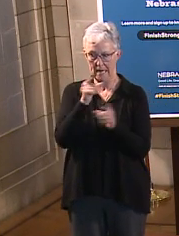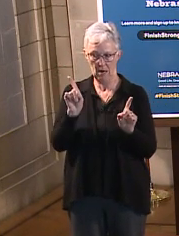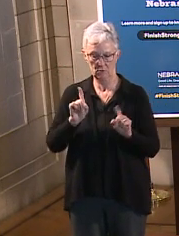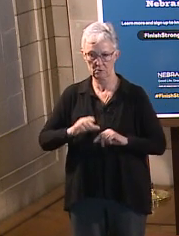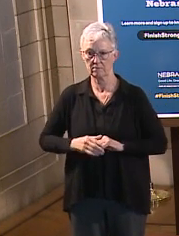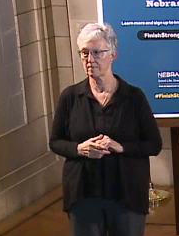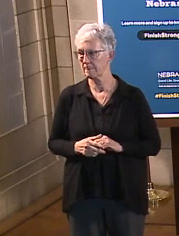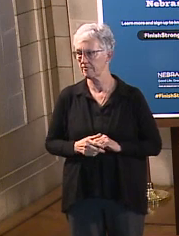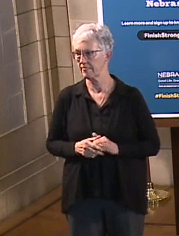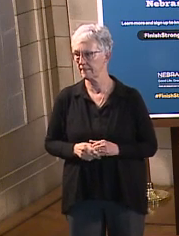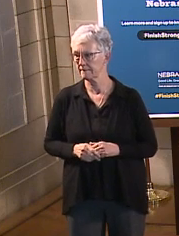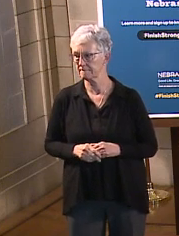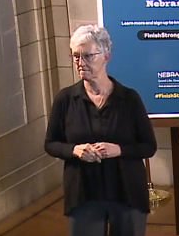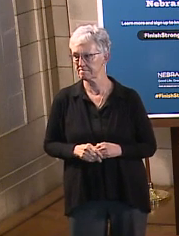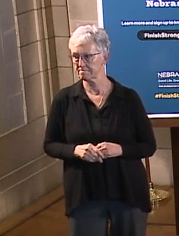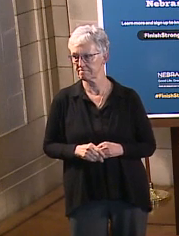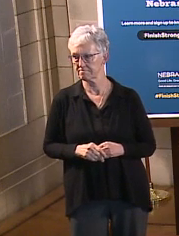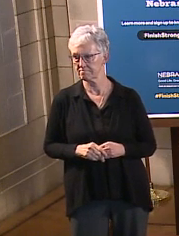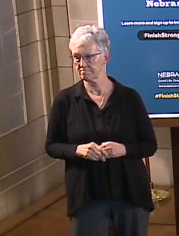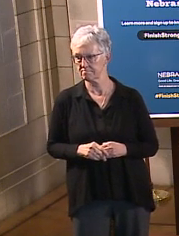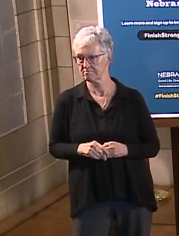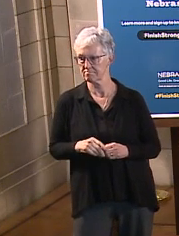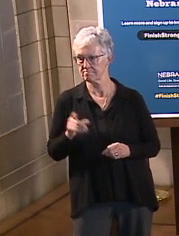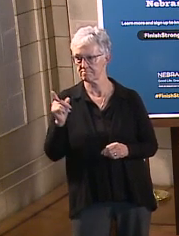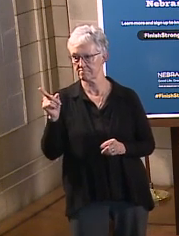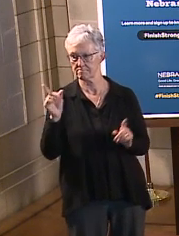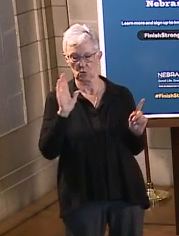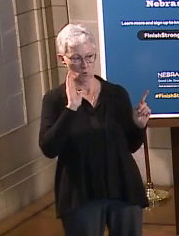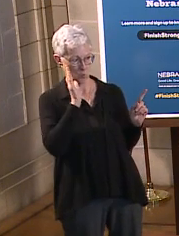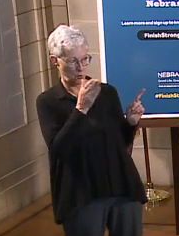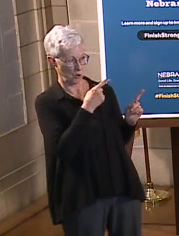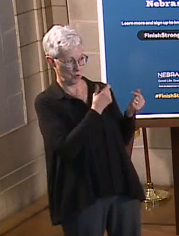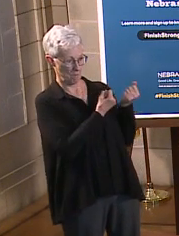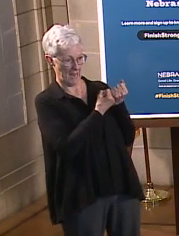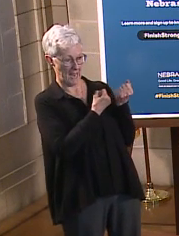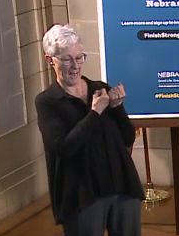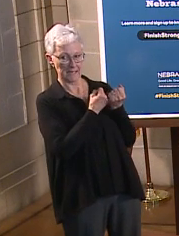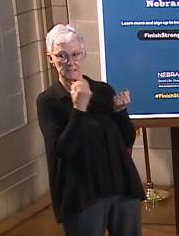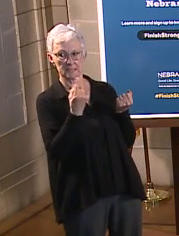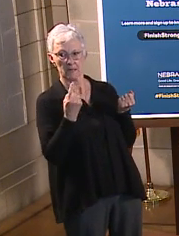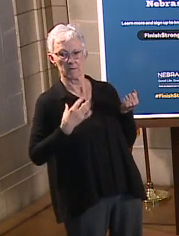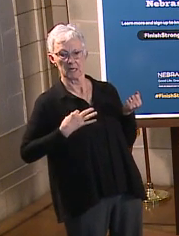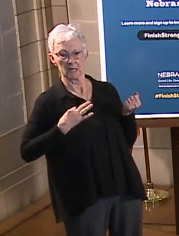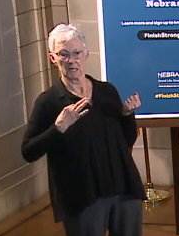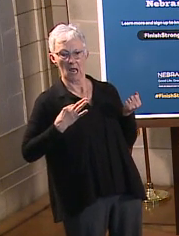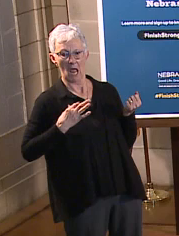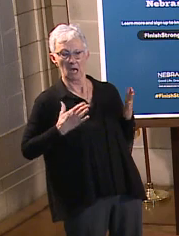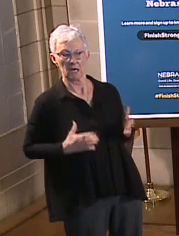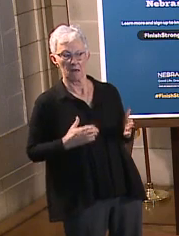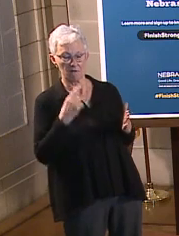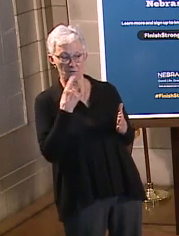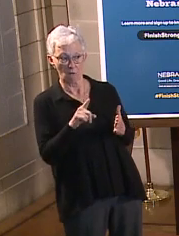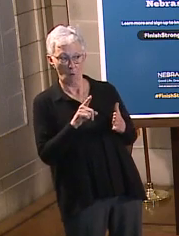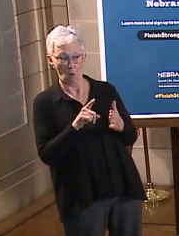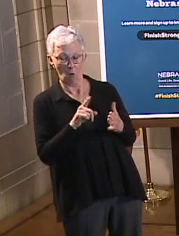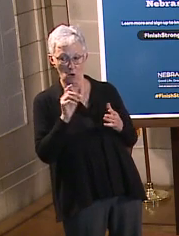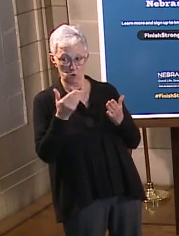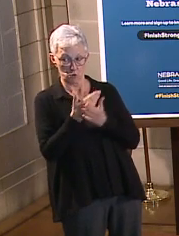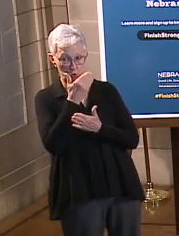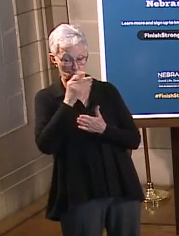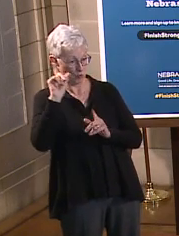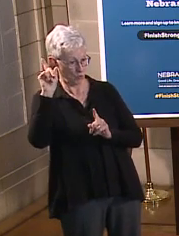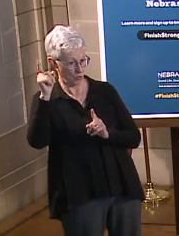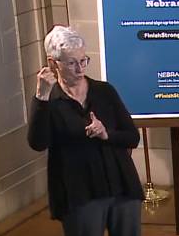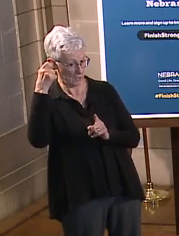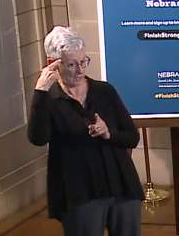governor backing a candidate in the race for governor? And then Paul asked, am I backing a candidate in the race? And I certainly, as I previously indicated, it was my